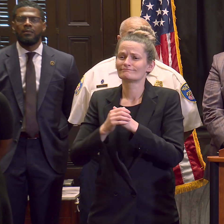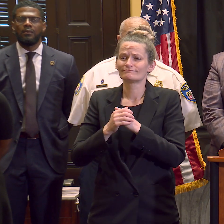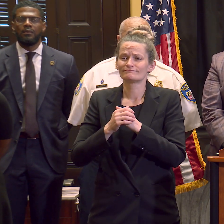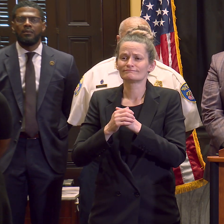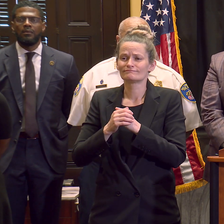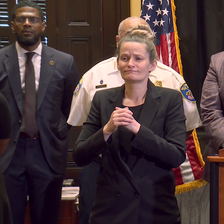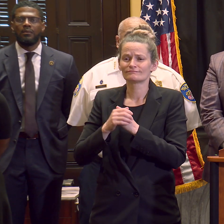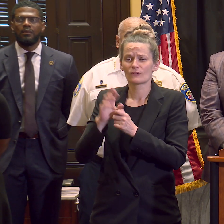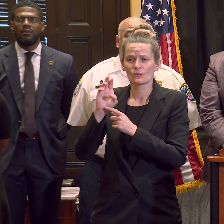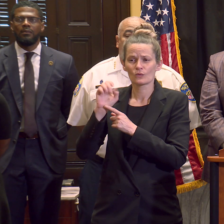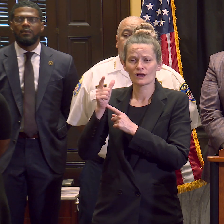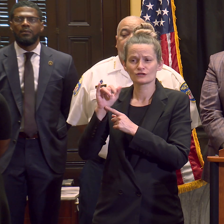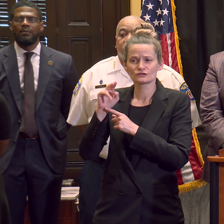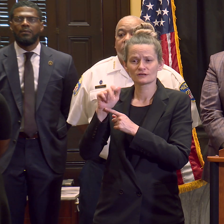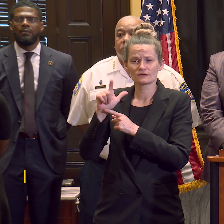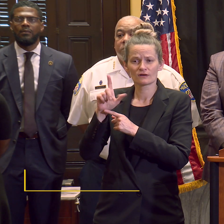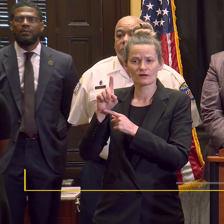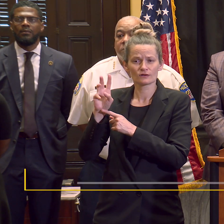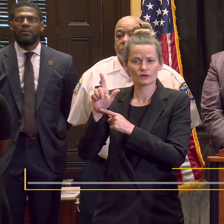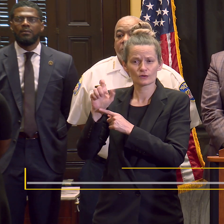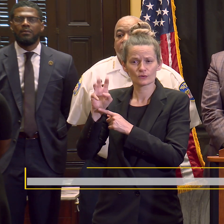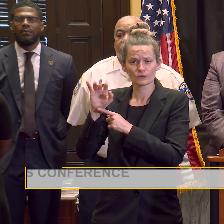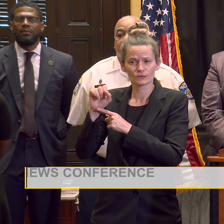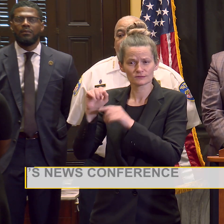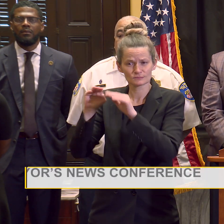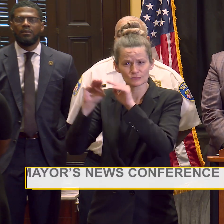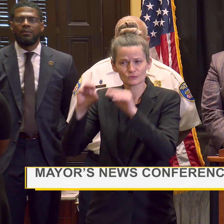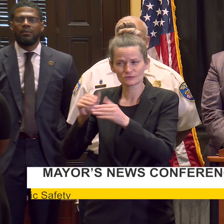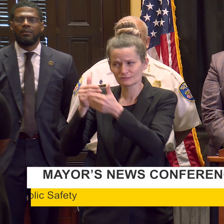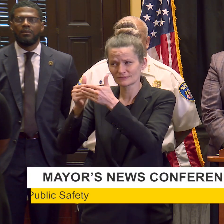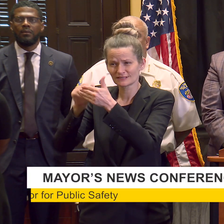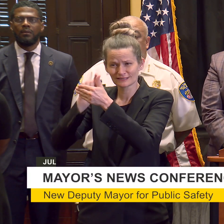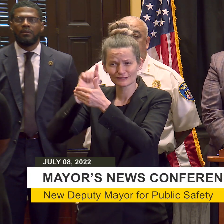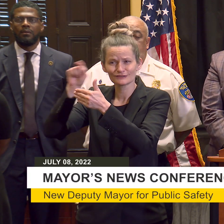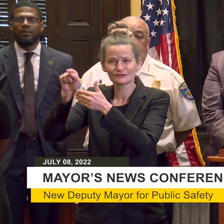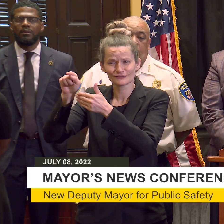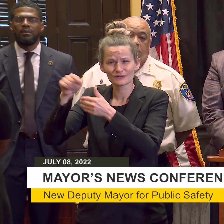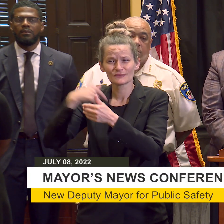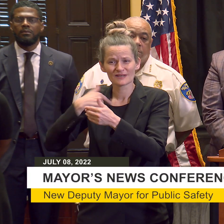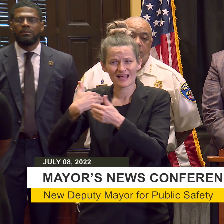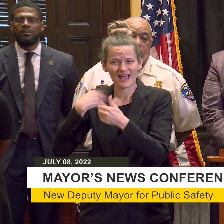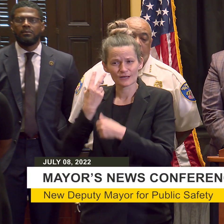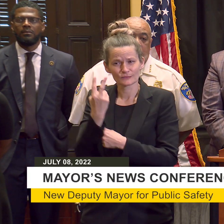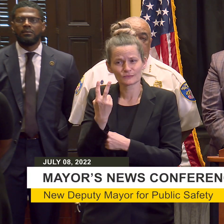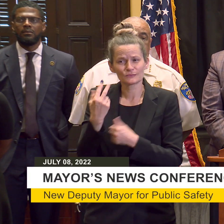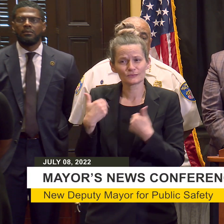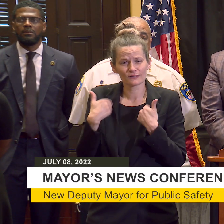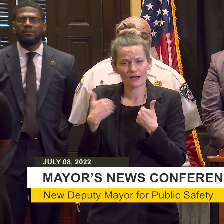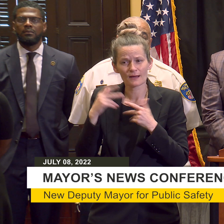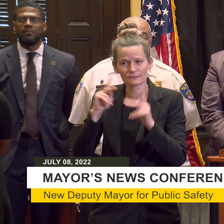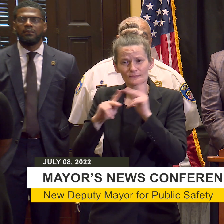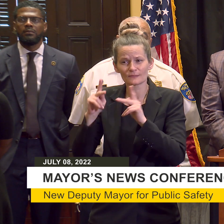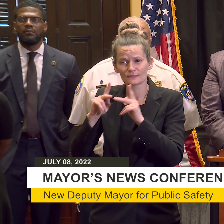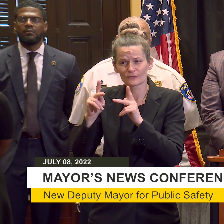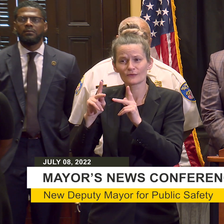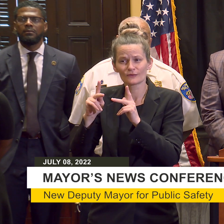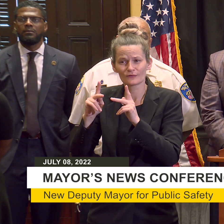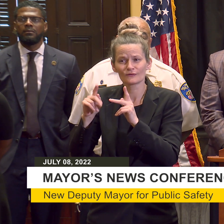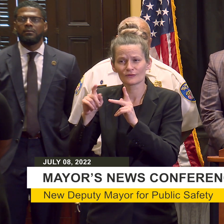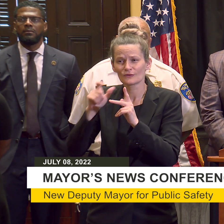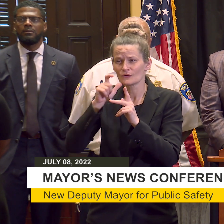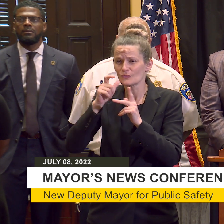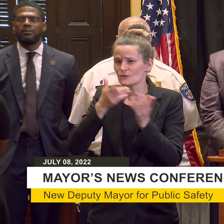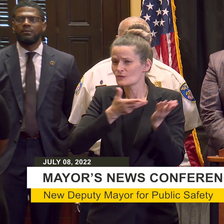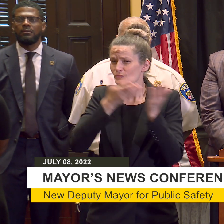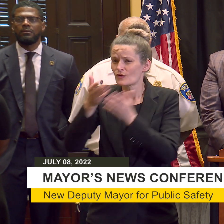to young people who are squeegee and we are offering today 40 city government jobs to young people who are